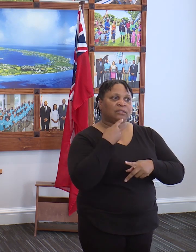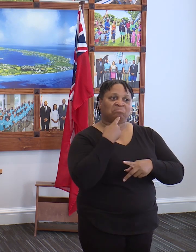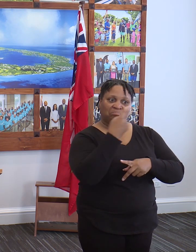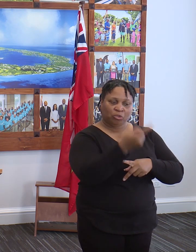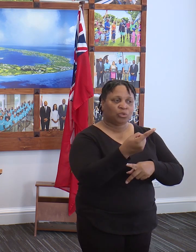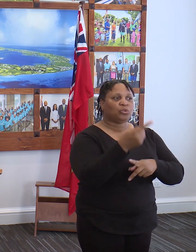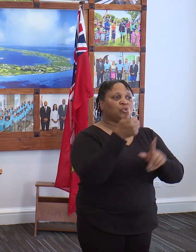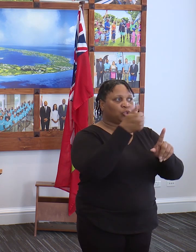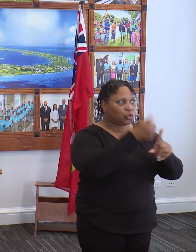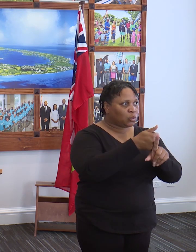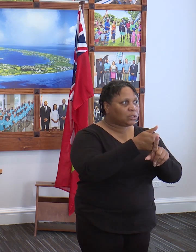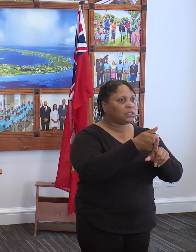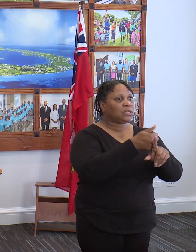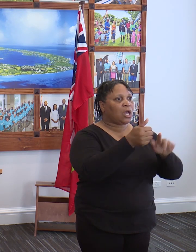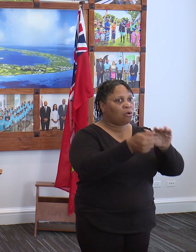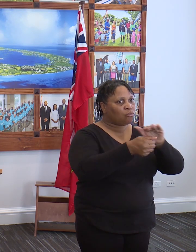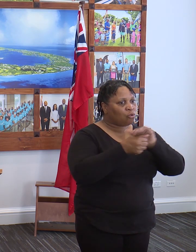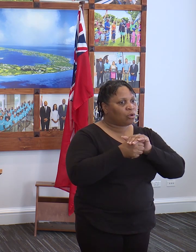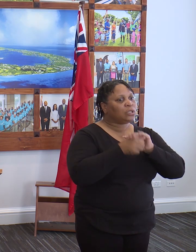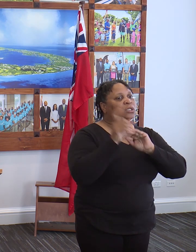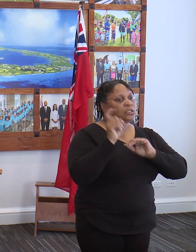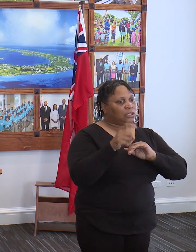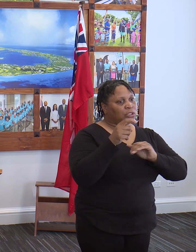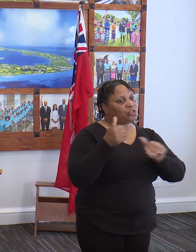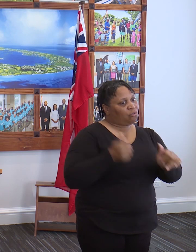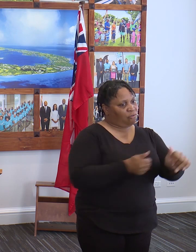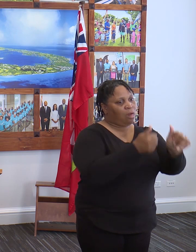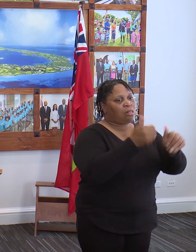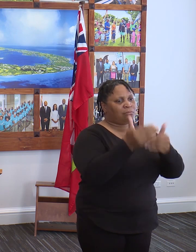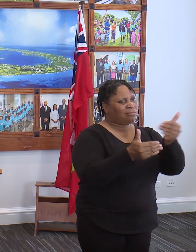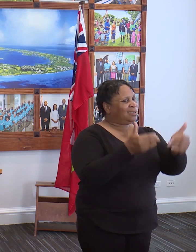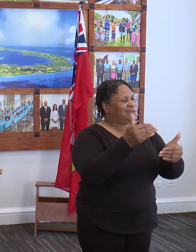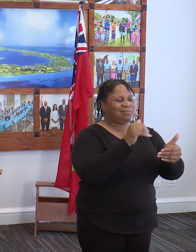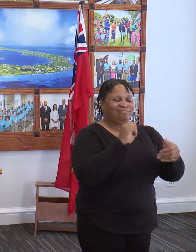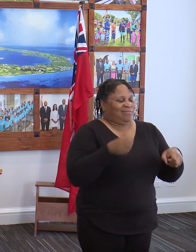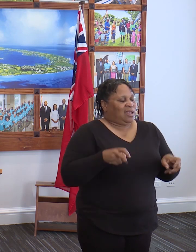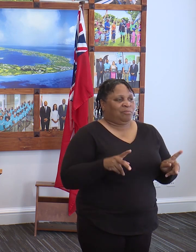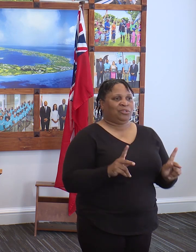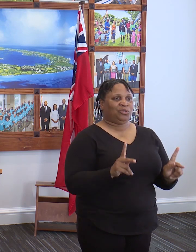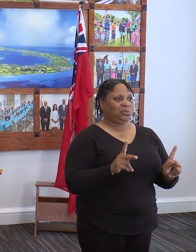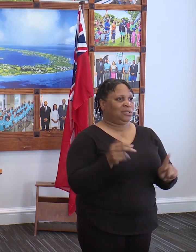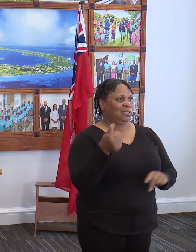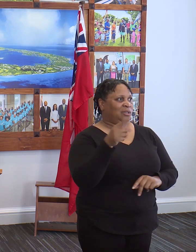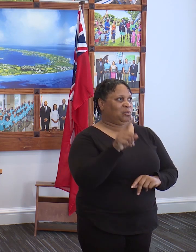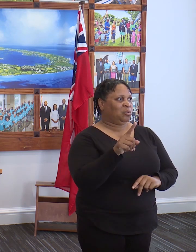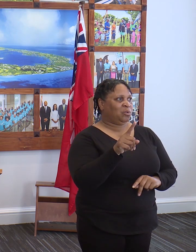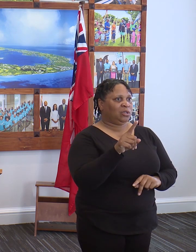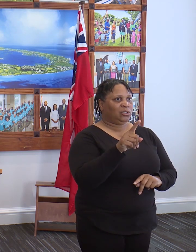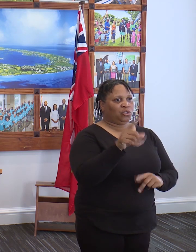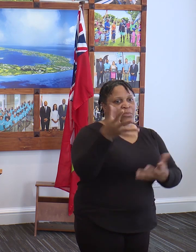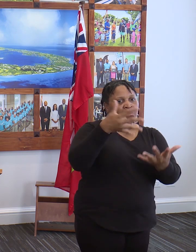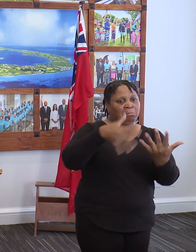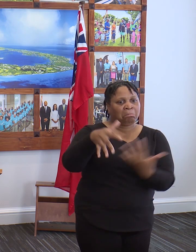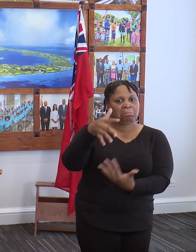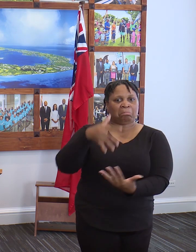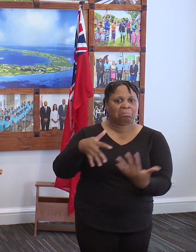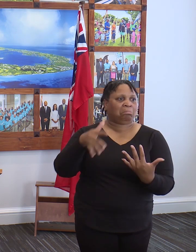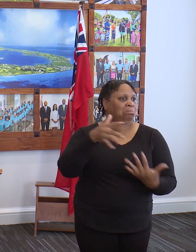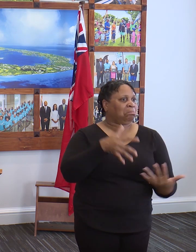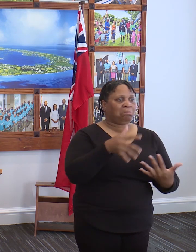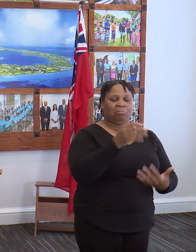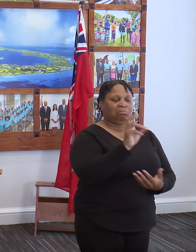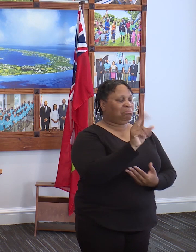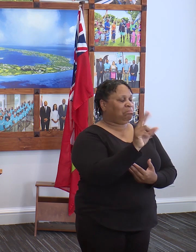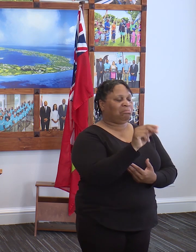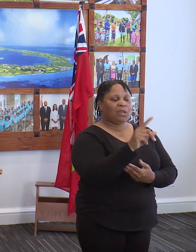-quarantine, we believe that they should follow that process. This is not an opportunity, though, for anyone to engage in any vigilantism. We